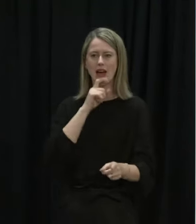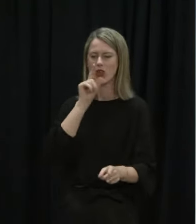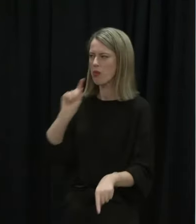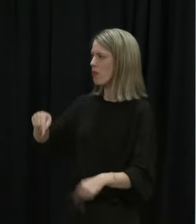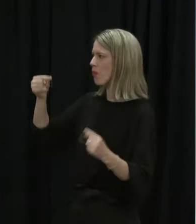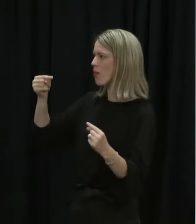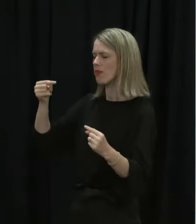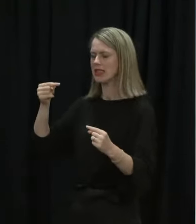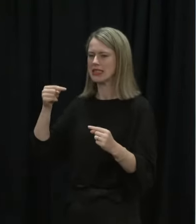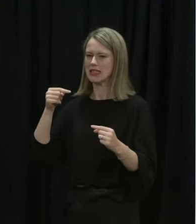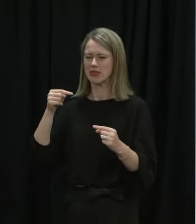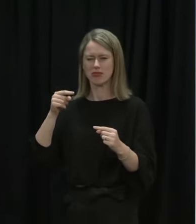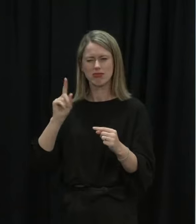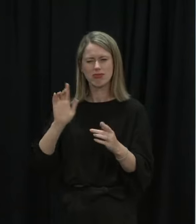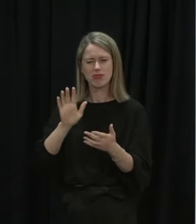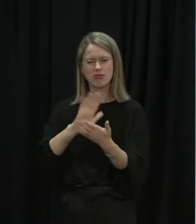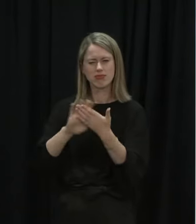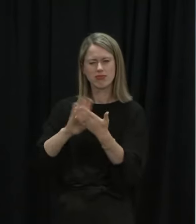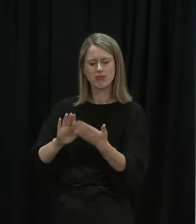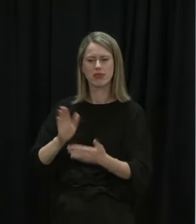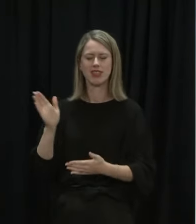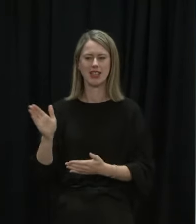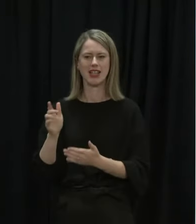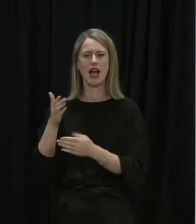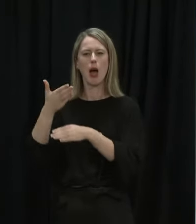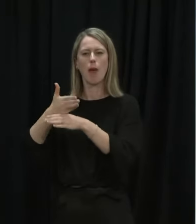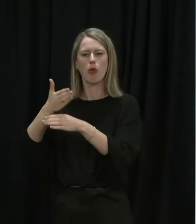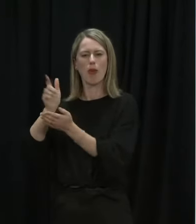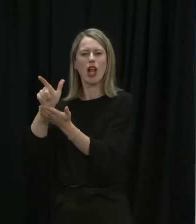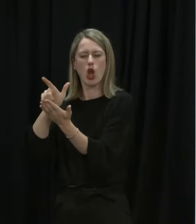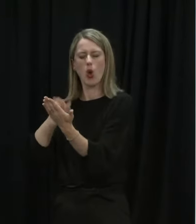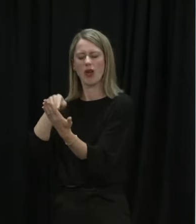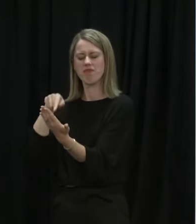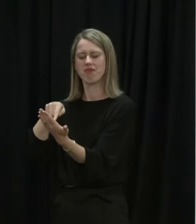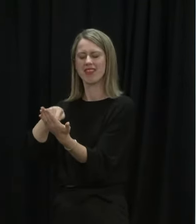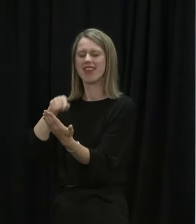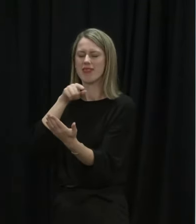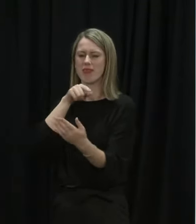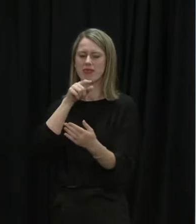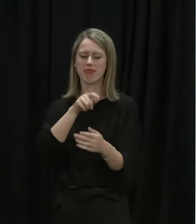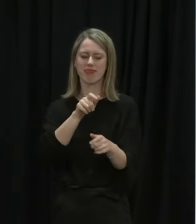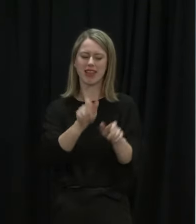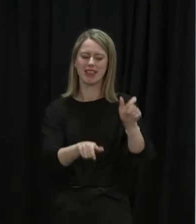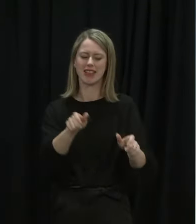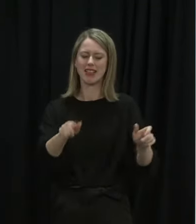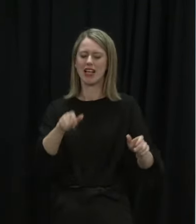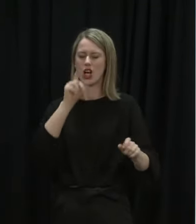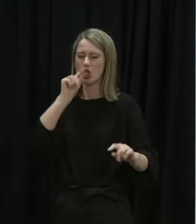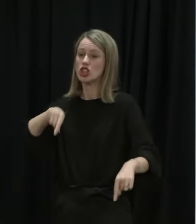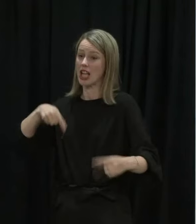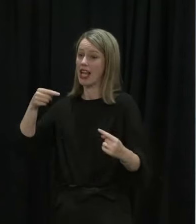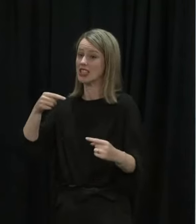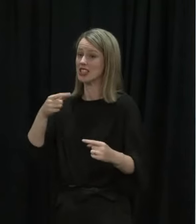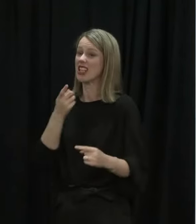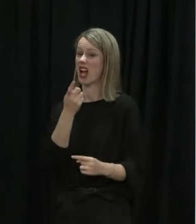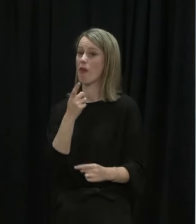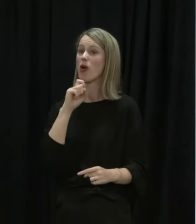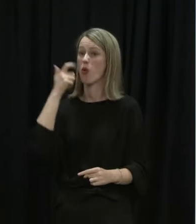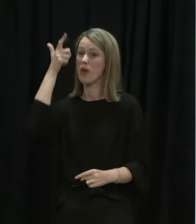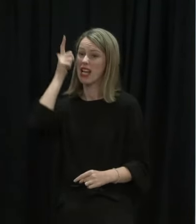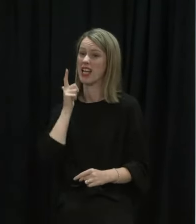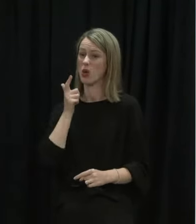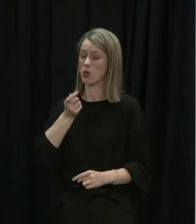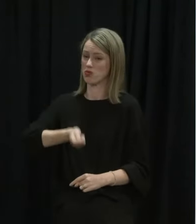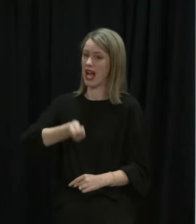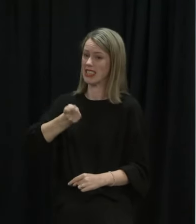Whenever you get into matters of employment law, anything potentially becomes challengeable and I have no doubt at some point there will be legal cases in this